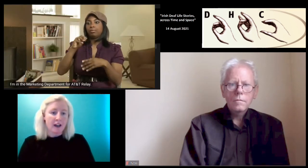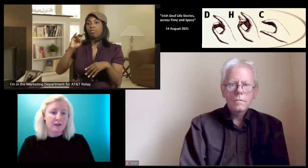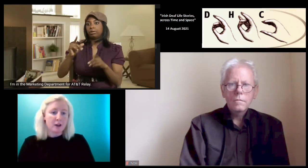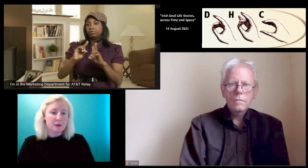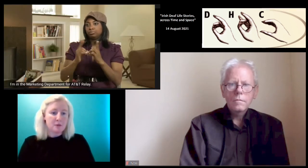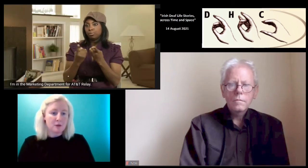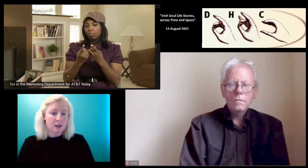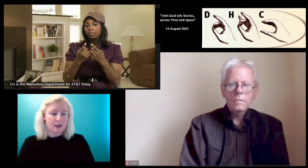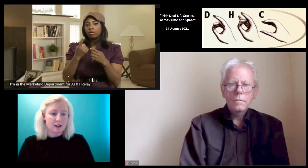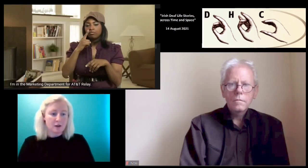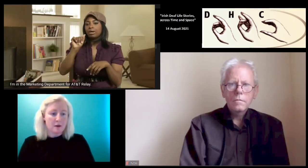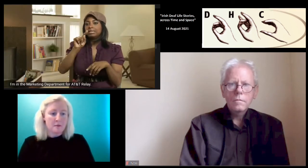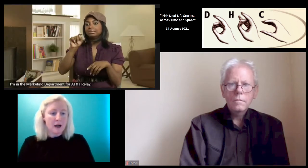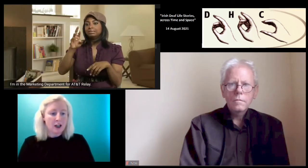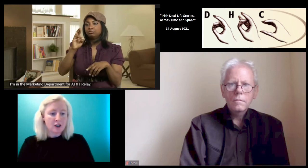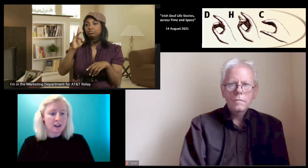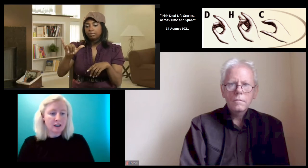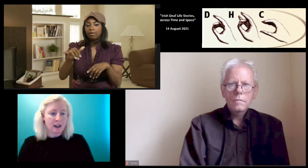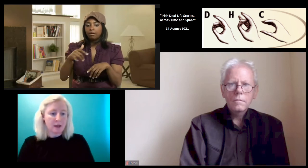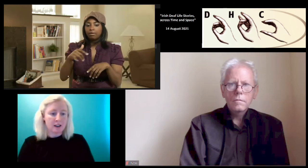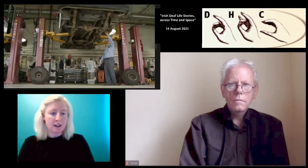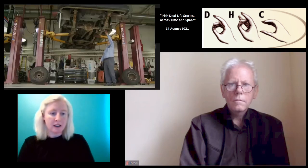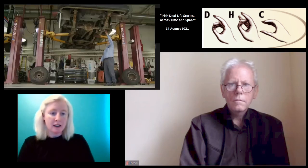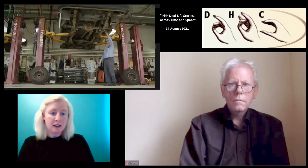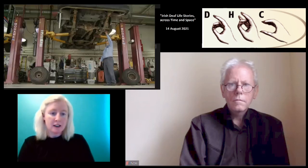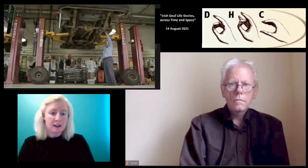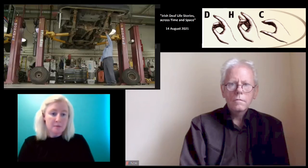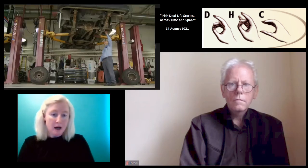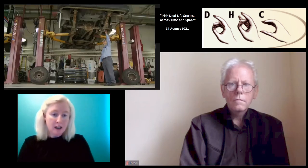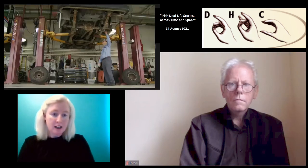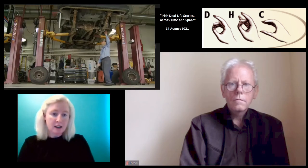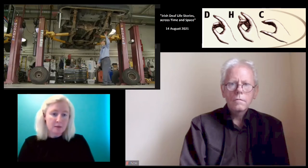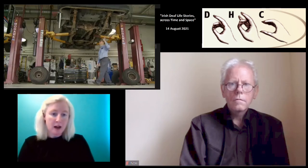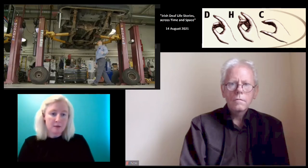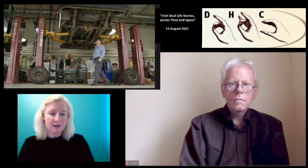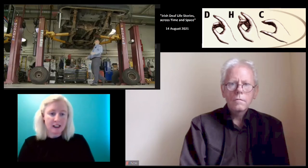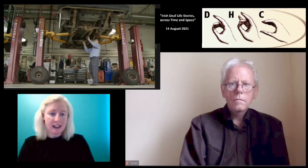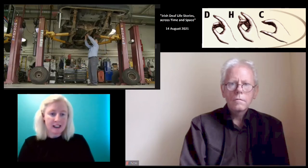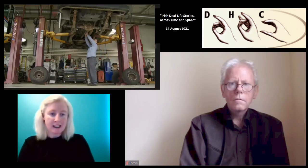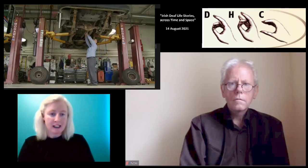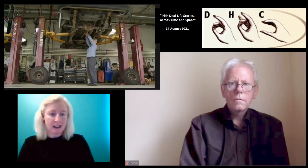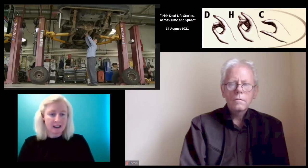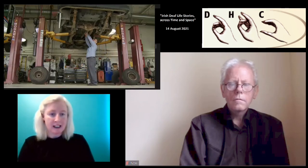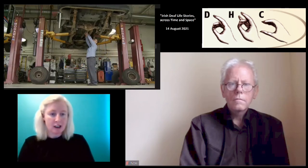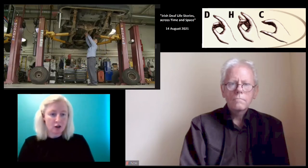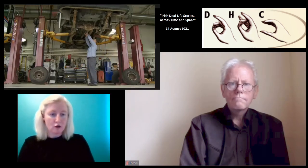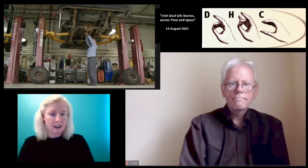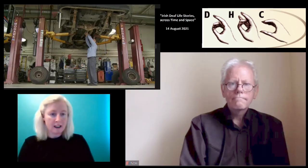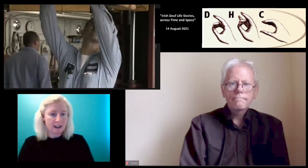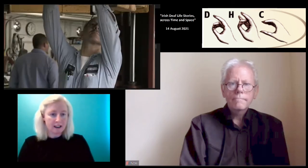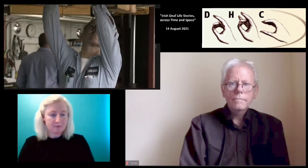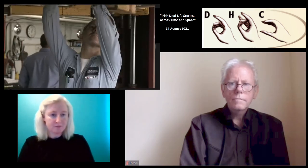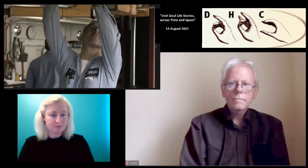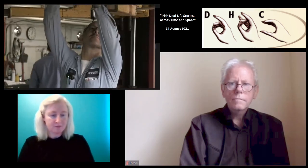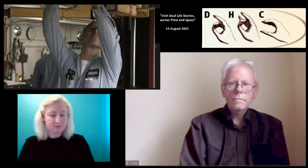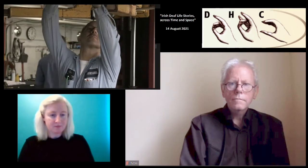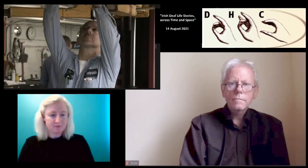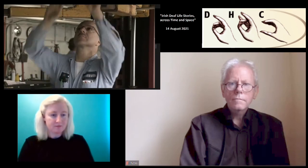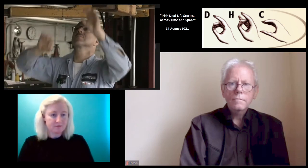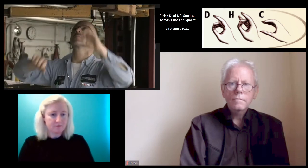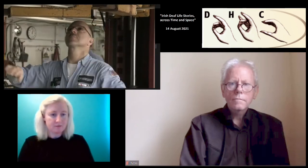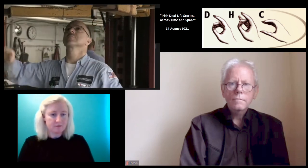I have now been promoted to marketing. I'm in the marketing department of the AT&T relay.